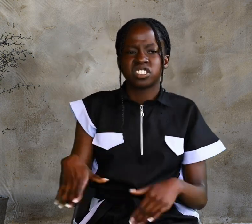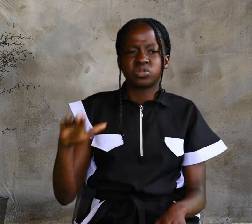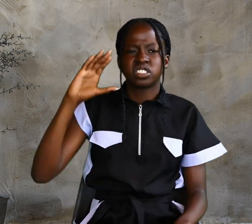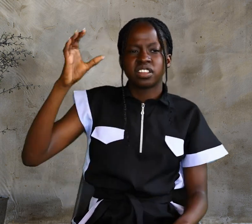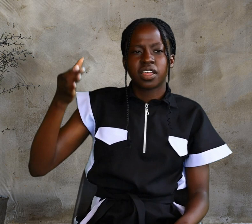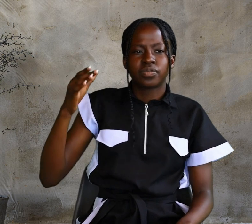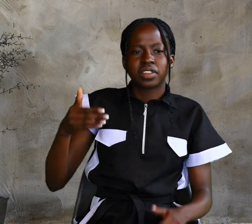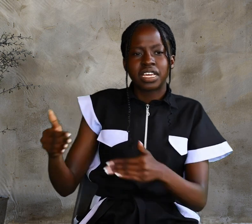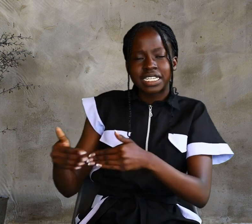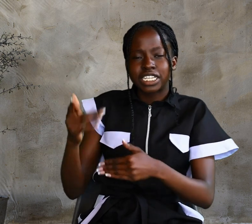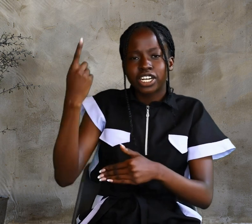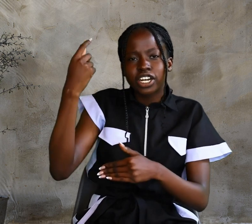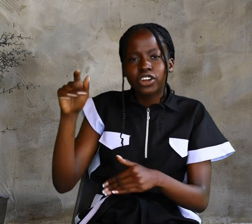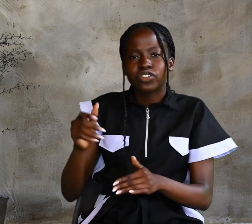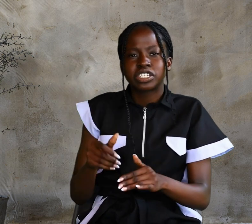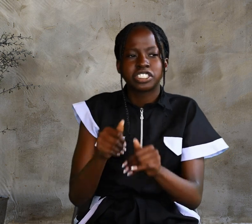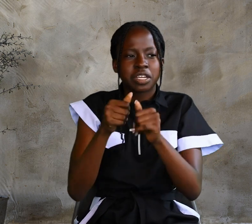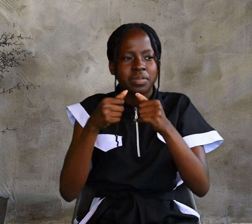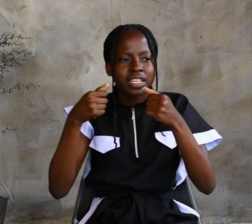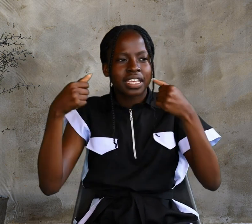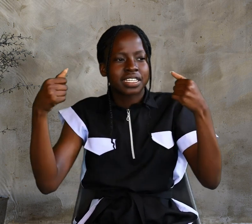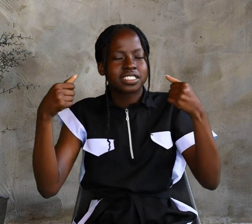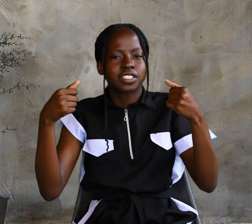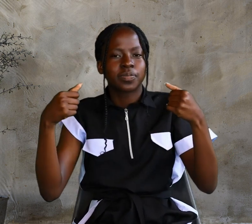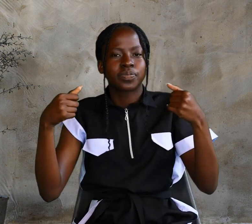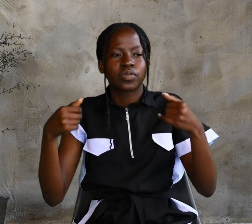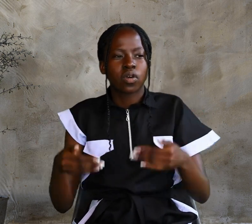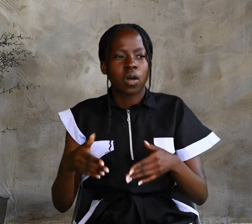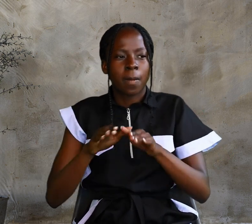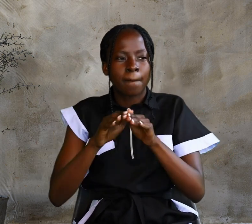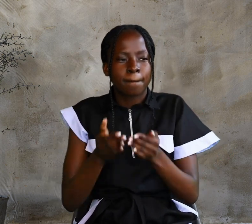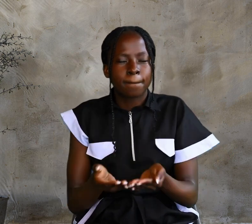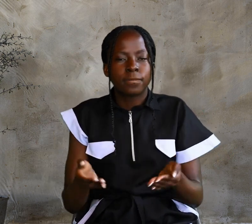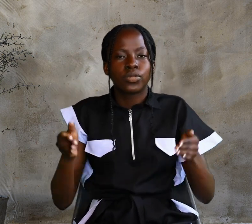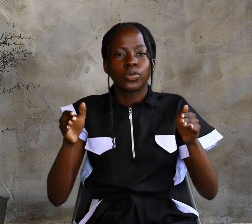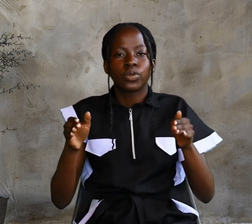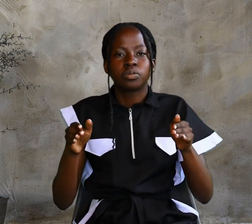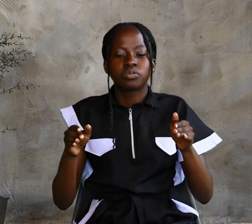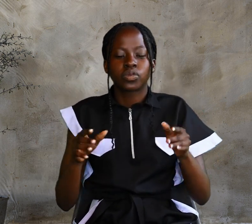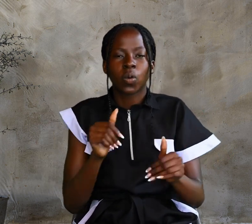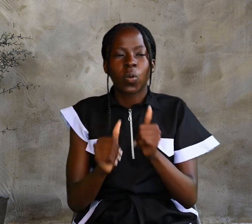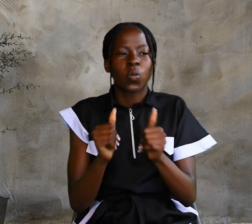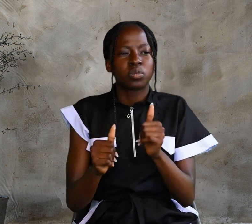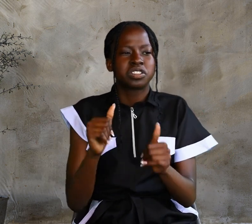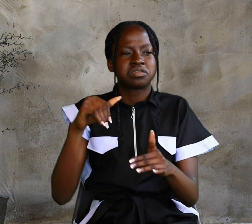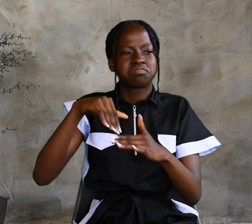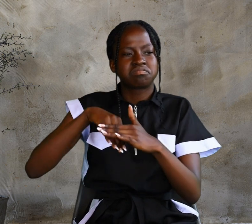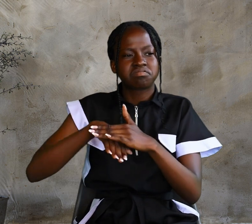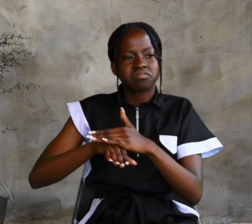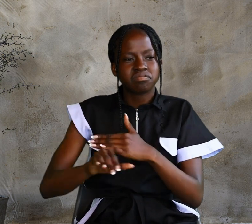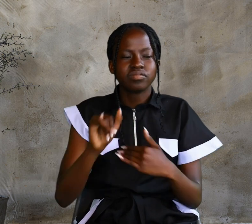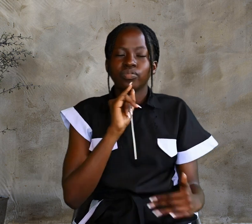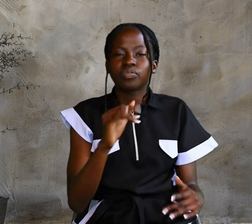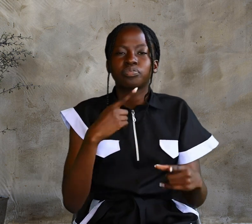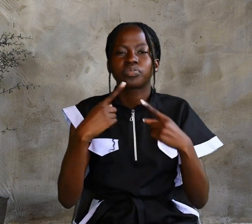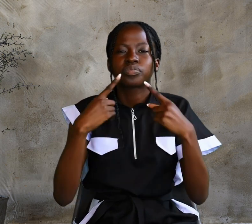Jerusalem, near the Sheep Gate, a pool, which in Aramaic is called